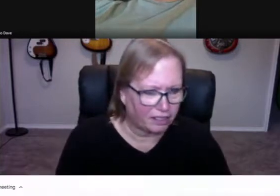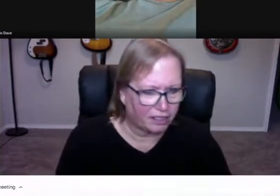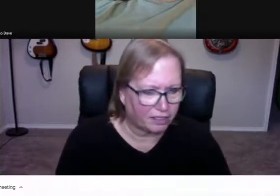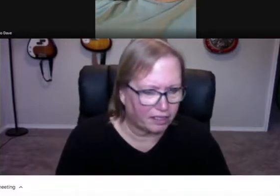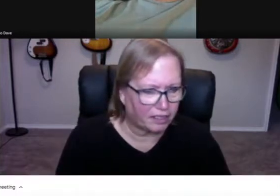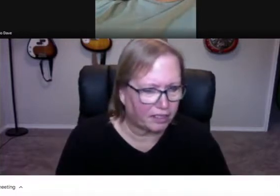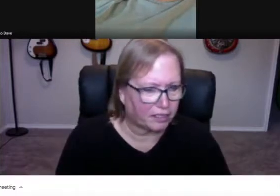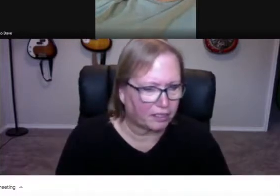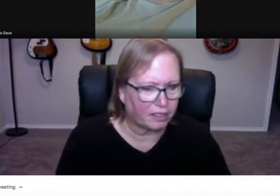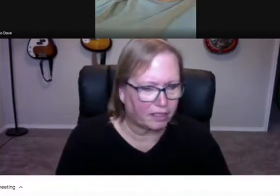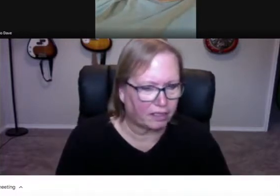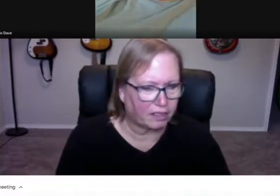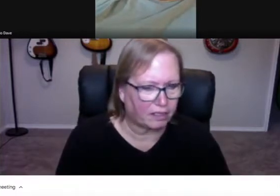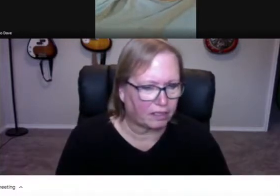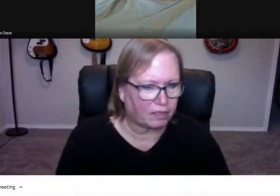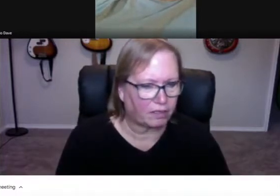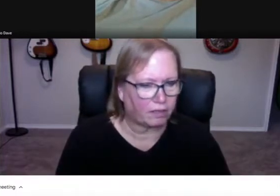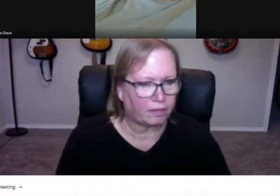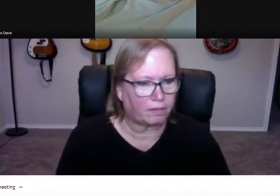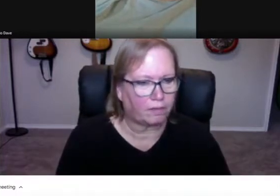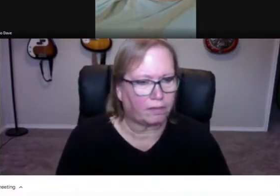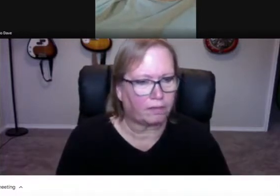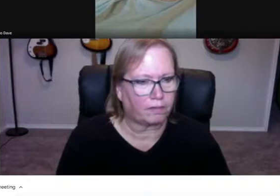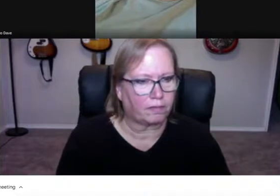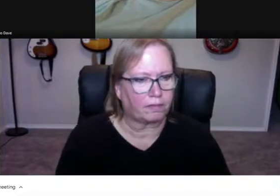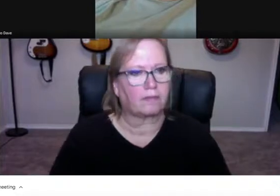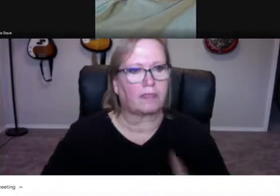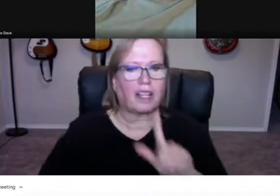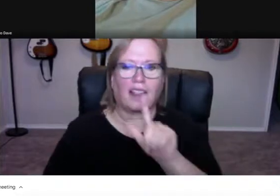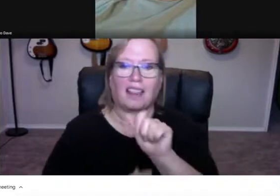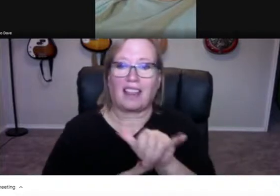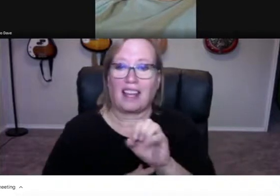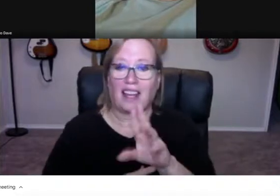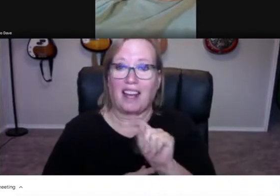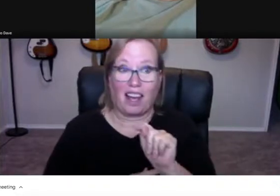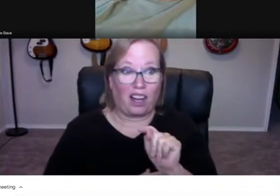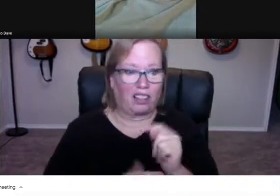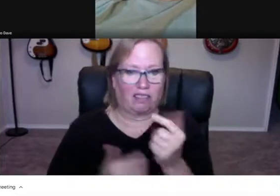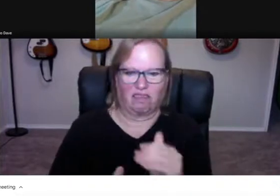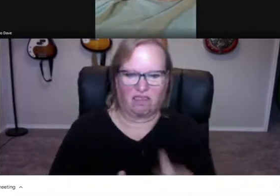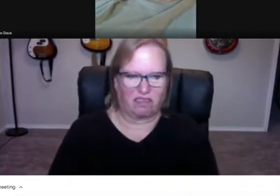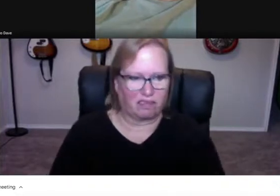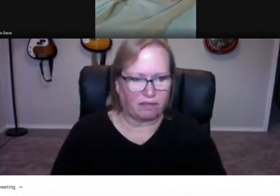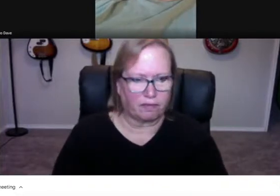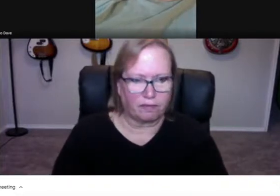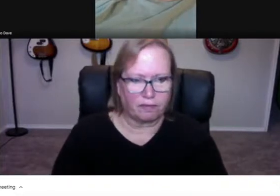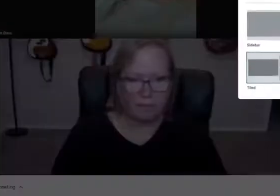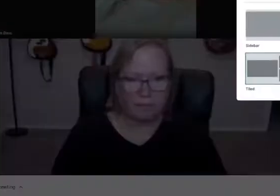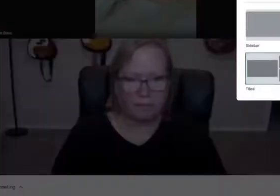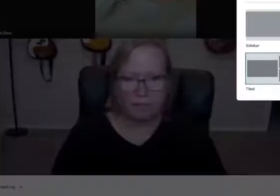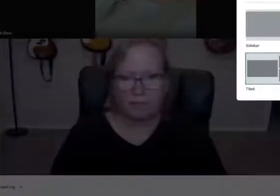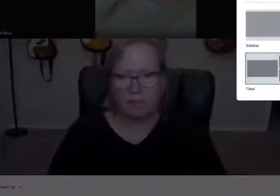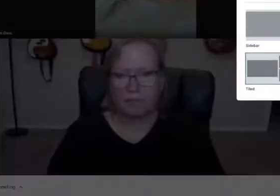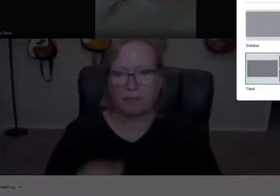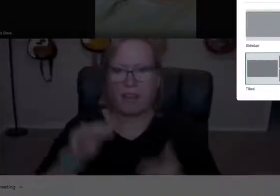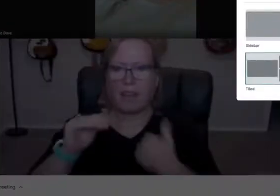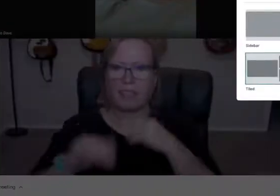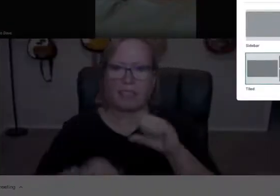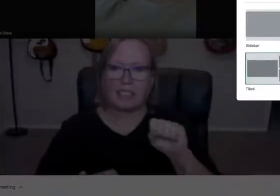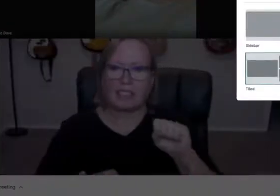on your layout, there was a limit.